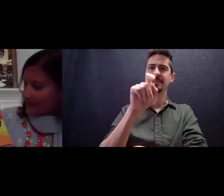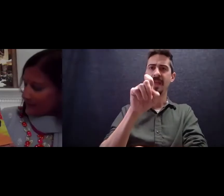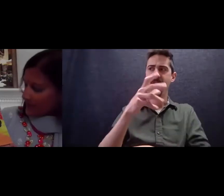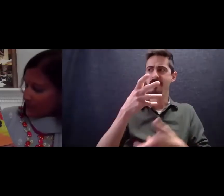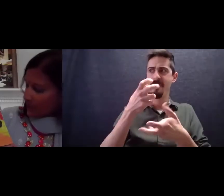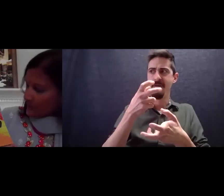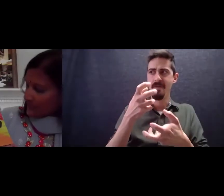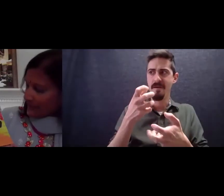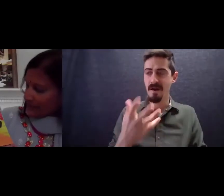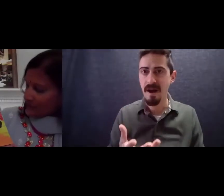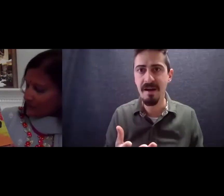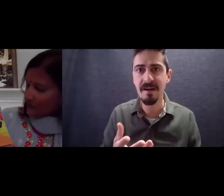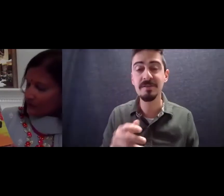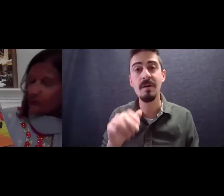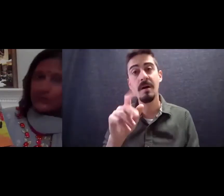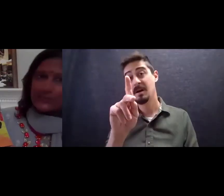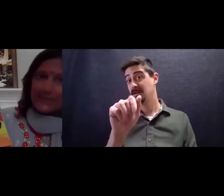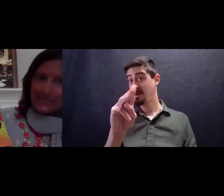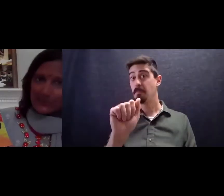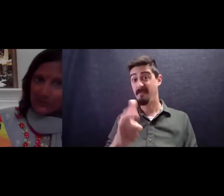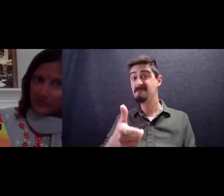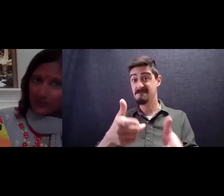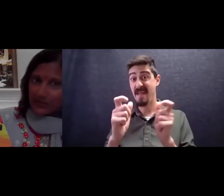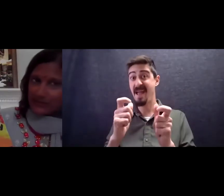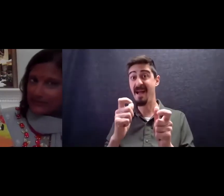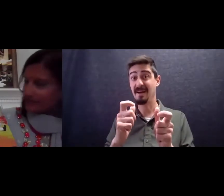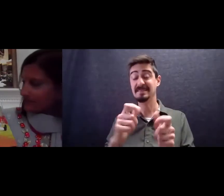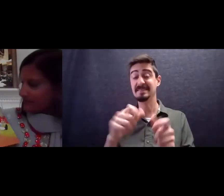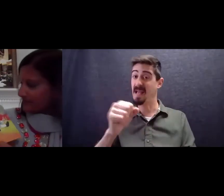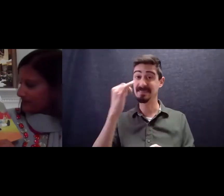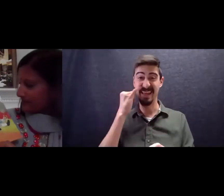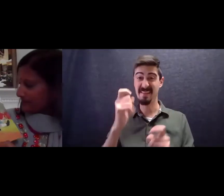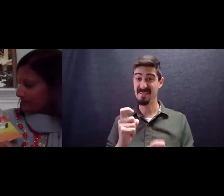Kamel was a fast runner when dates were the prize